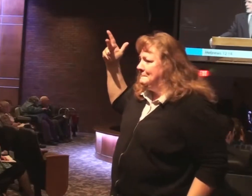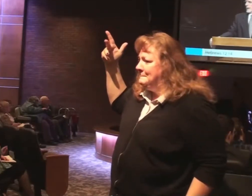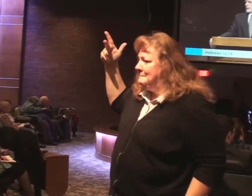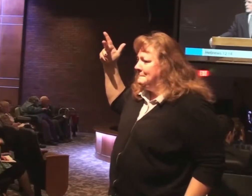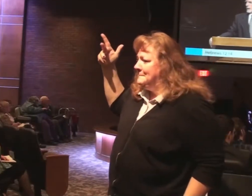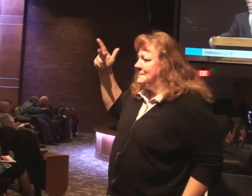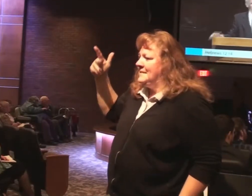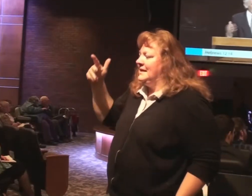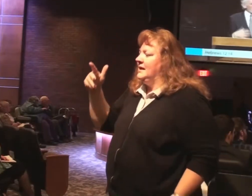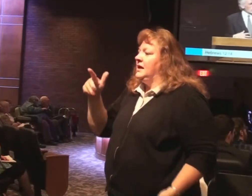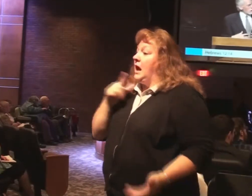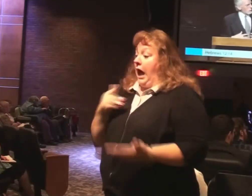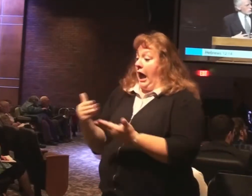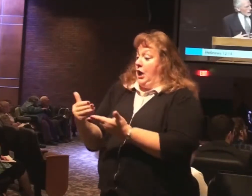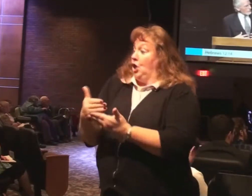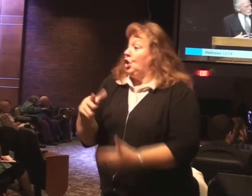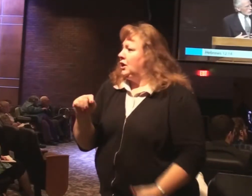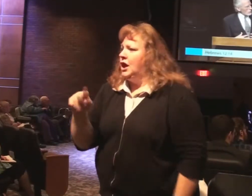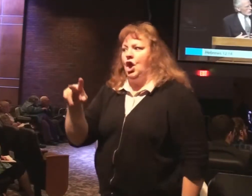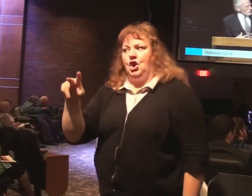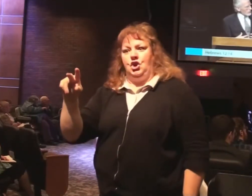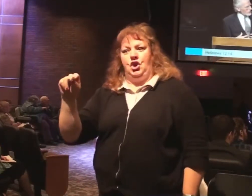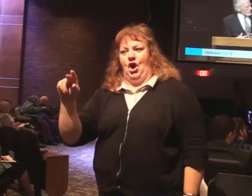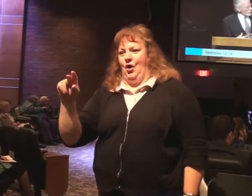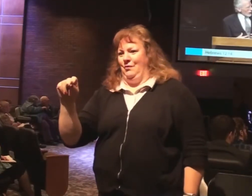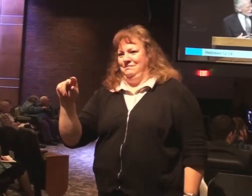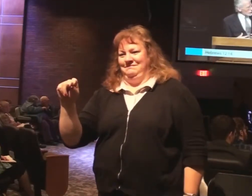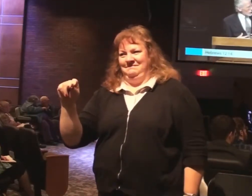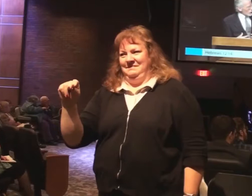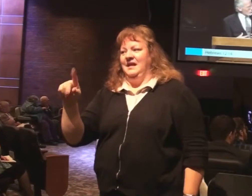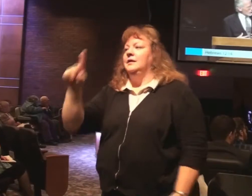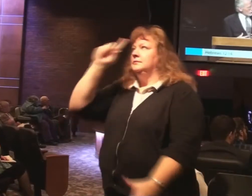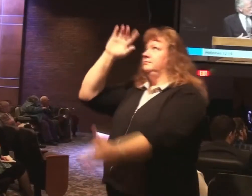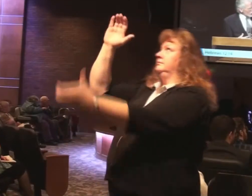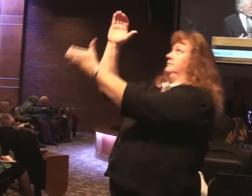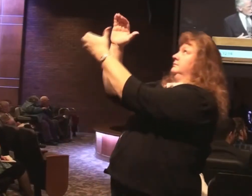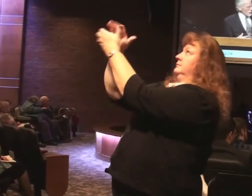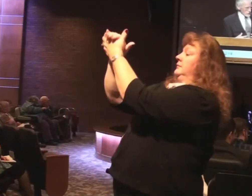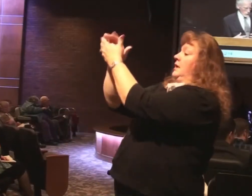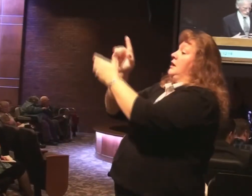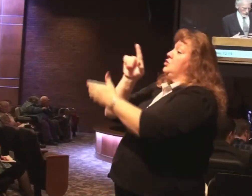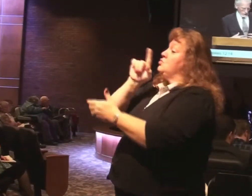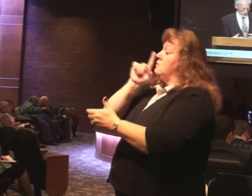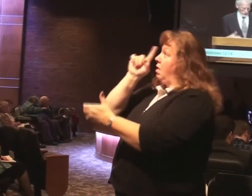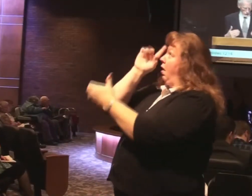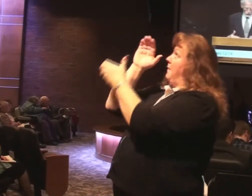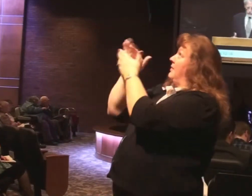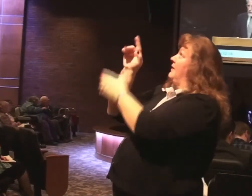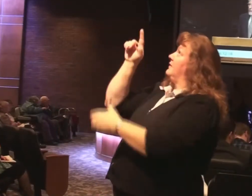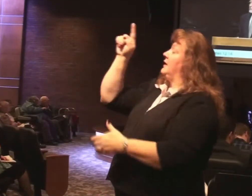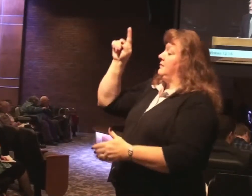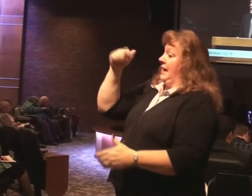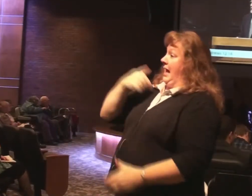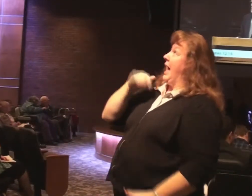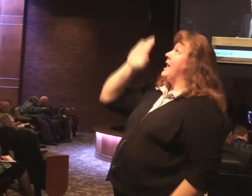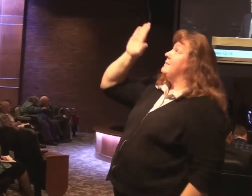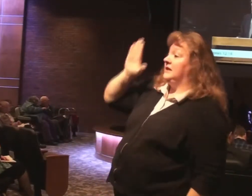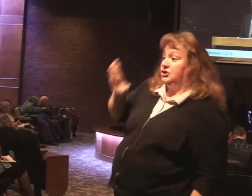It's not you earn it. You have it when you place your faith in Christ. But if you've really placed your faith in Christ. And you're a child of God. Now